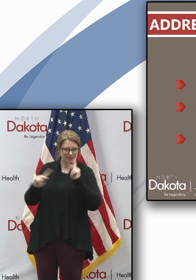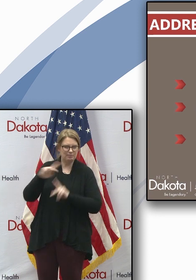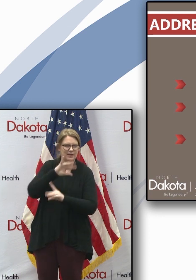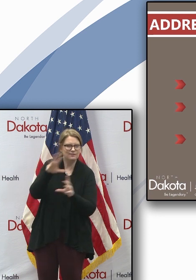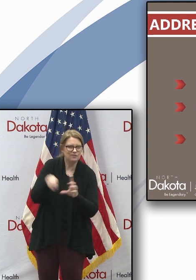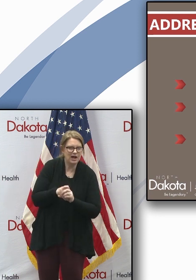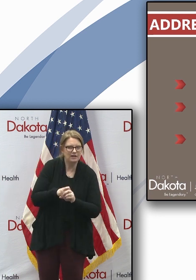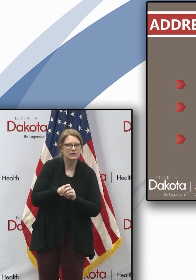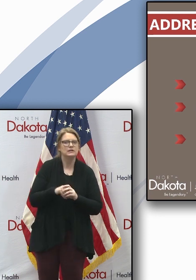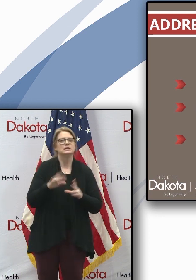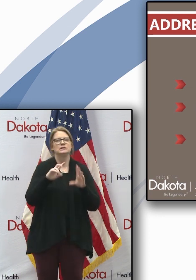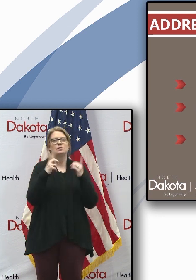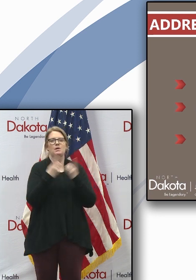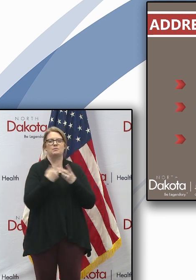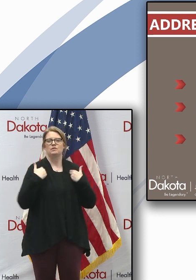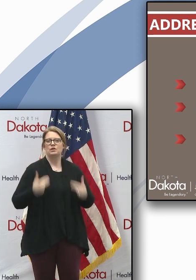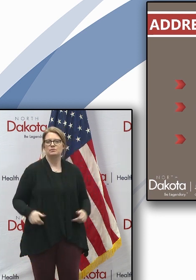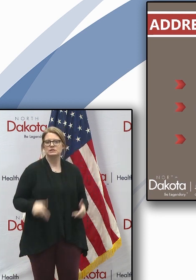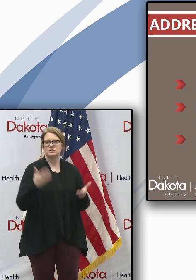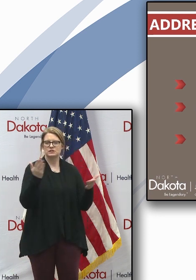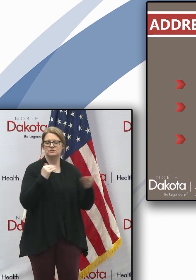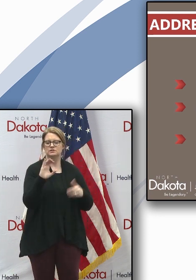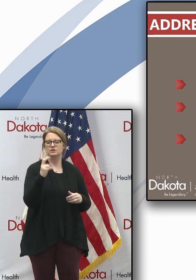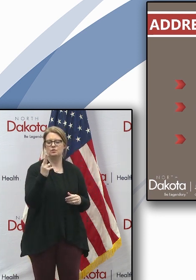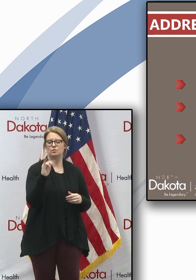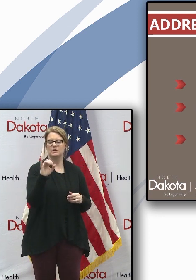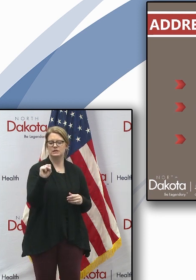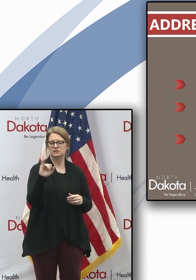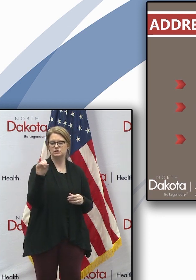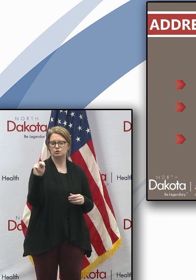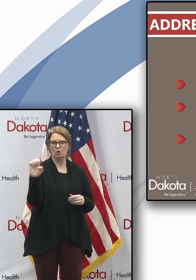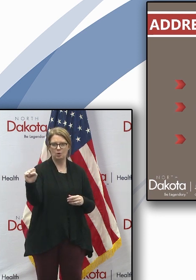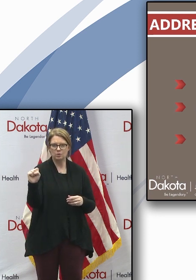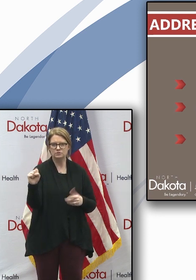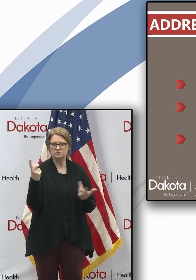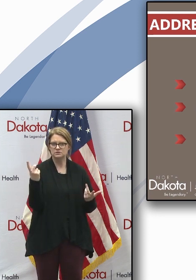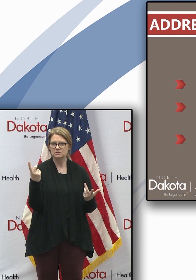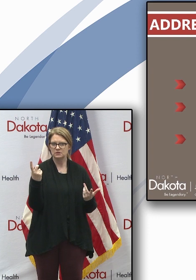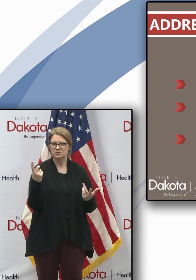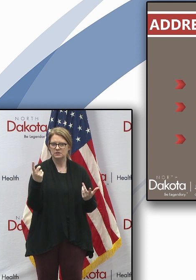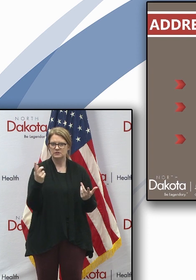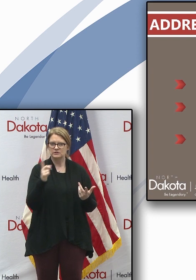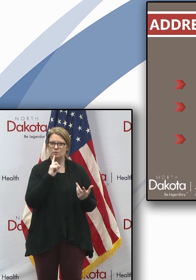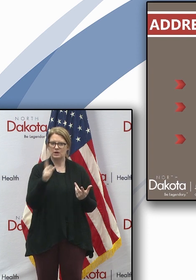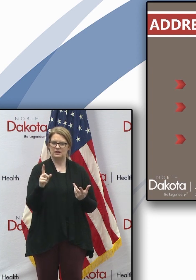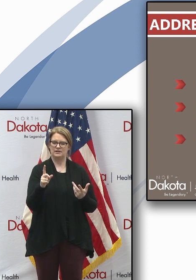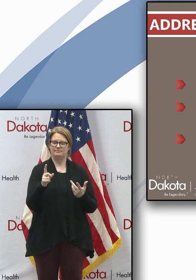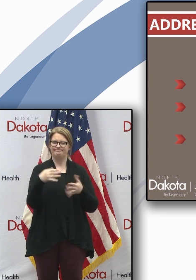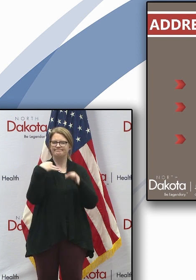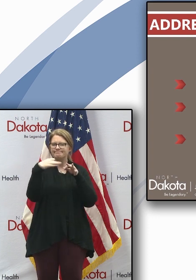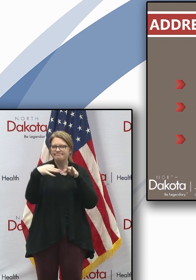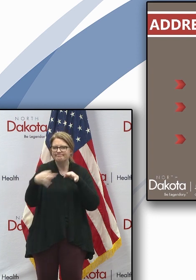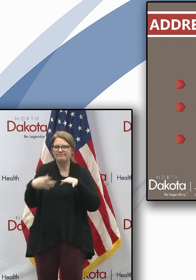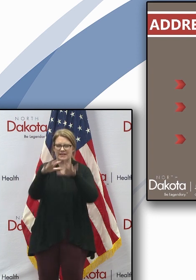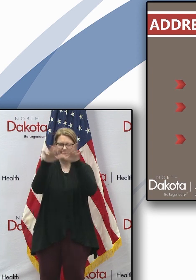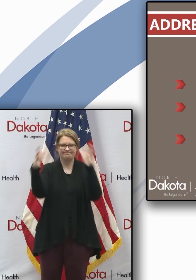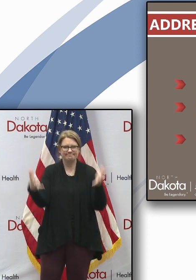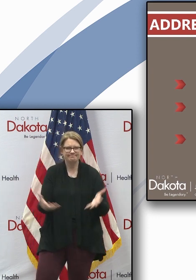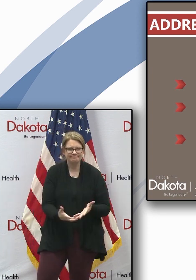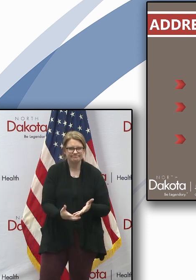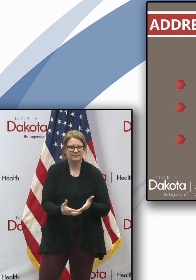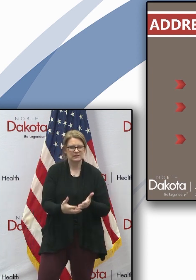Department of Human Services executive director, Chris Jones, to give you the overview of what's in the guidance that we're